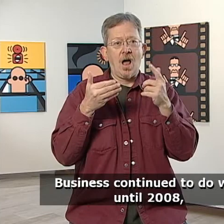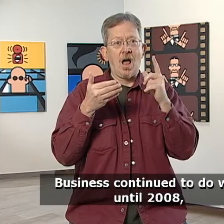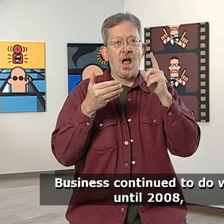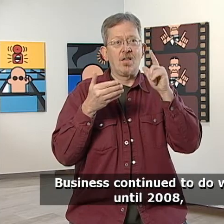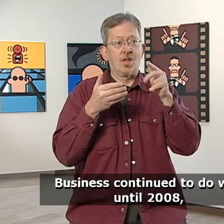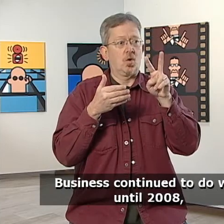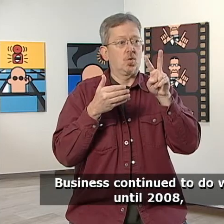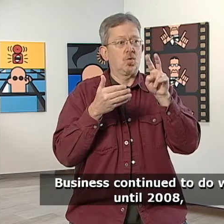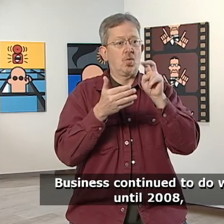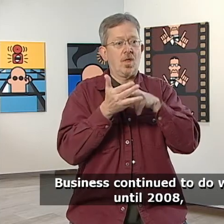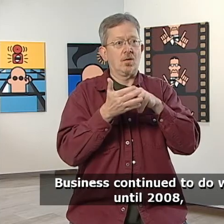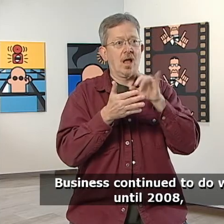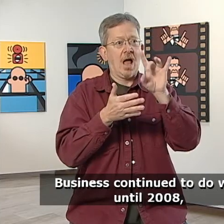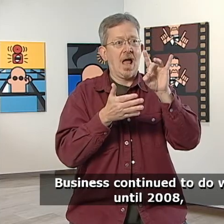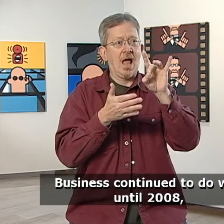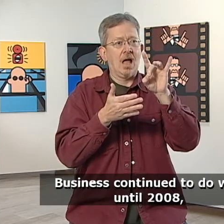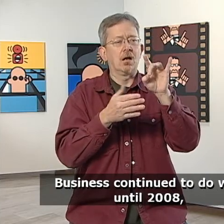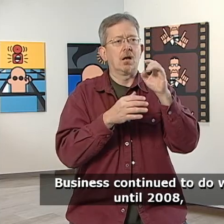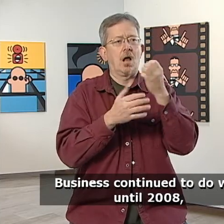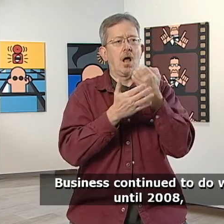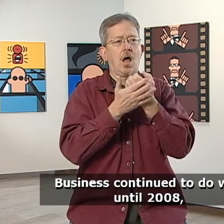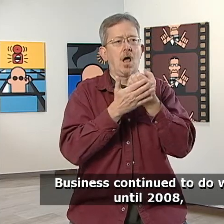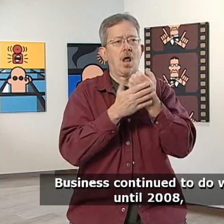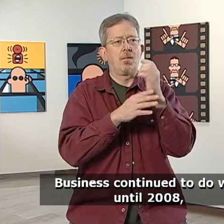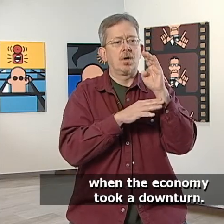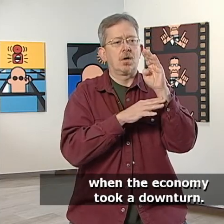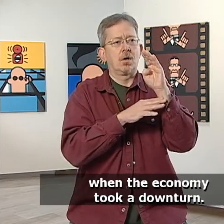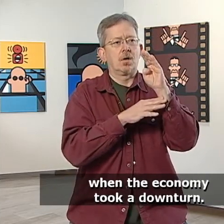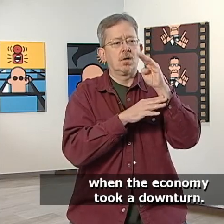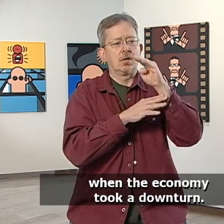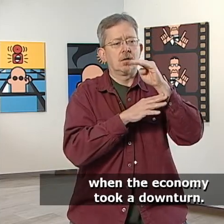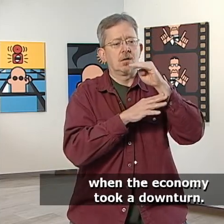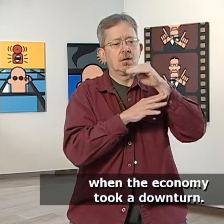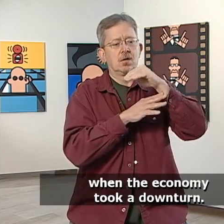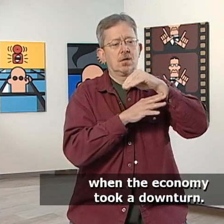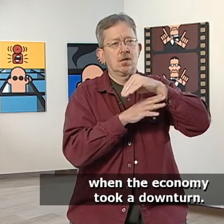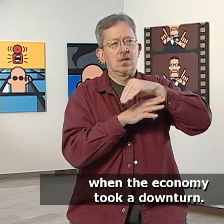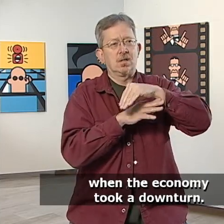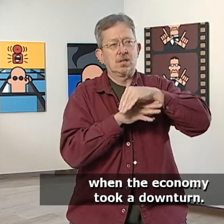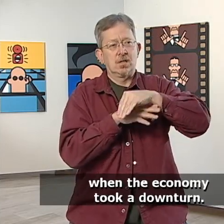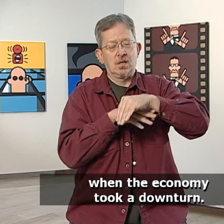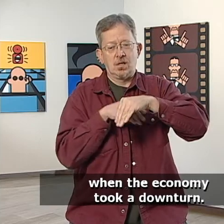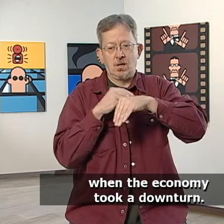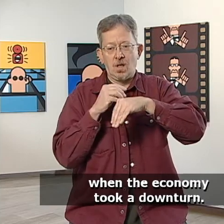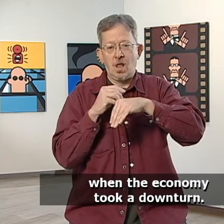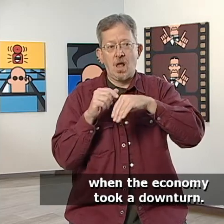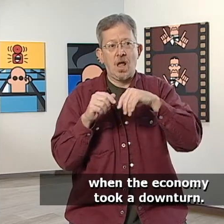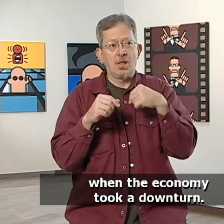Business continued to do well until 2008, when the economy took a downturn.